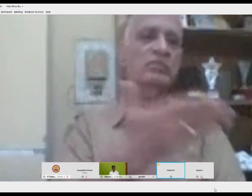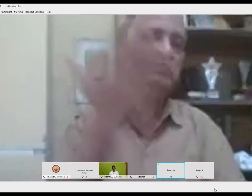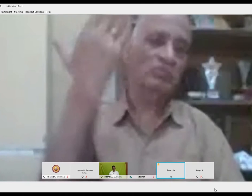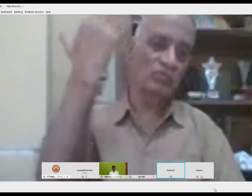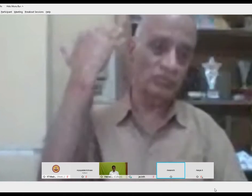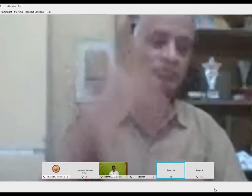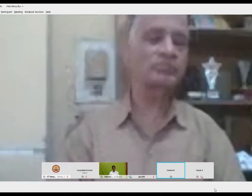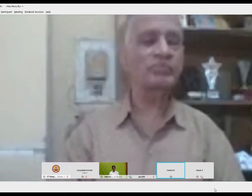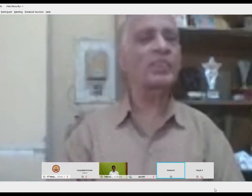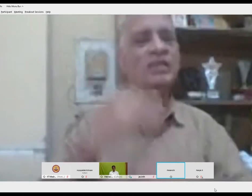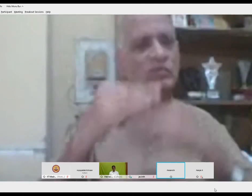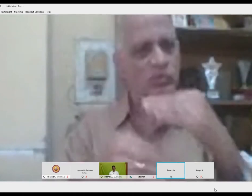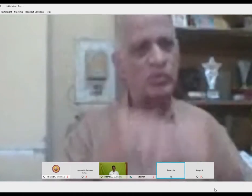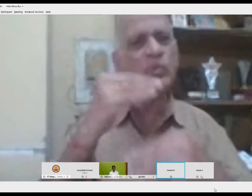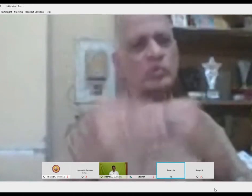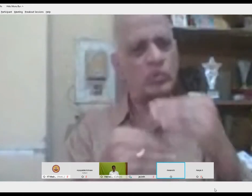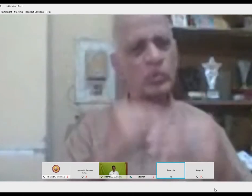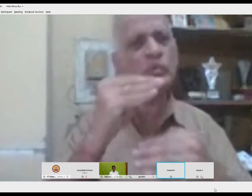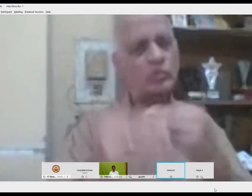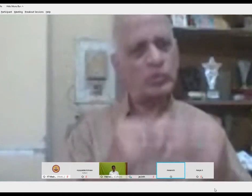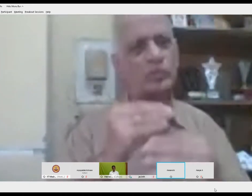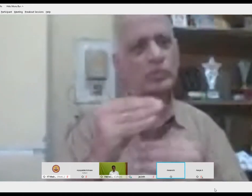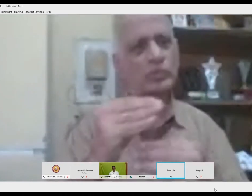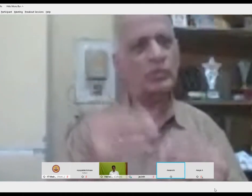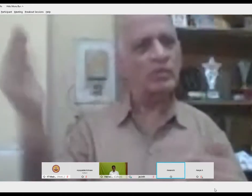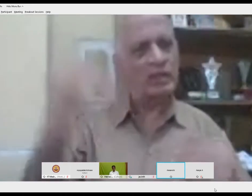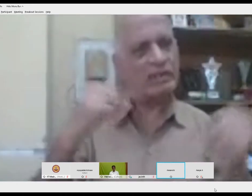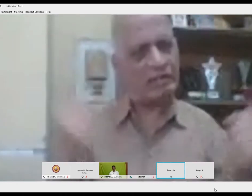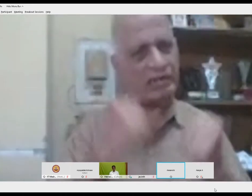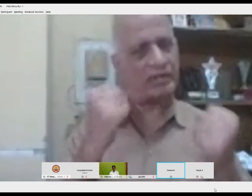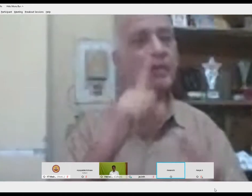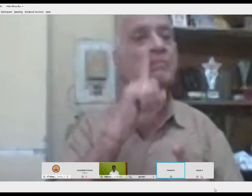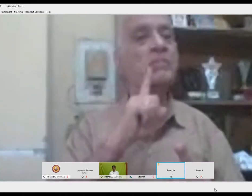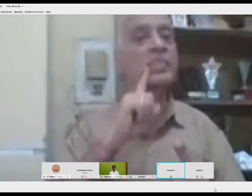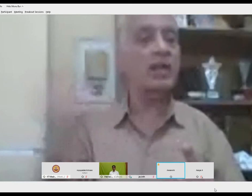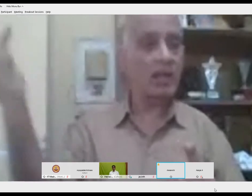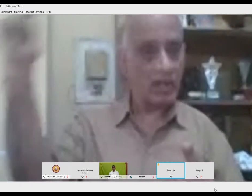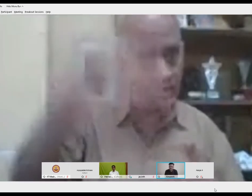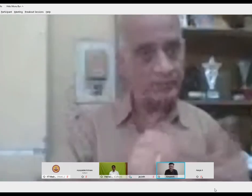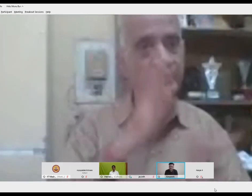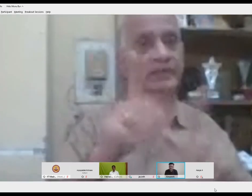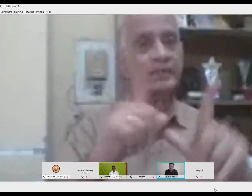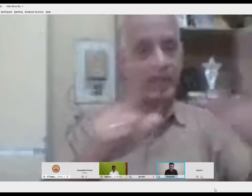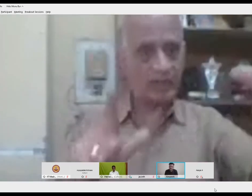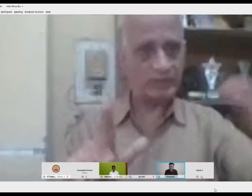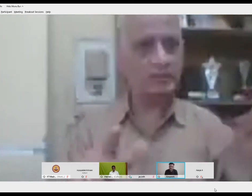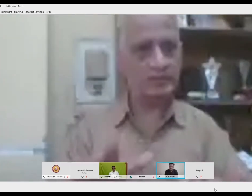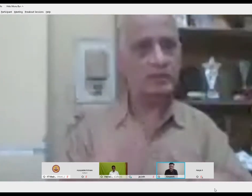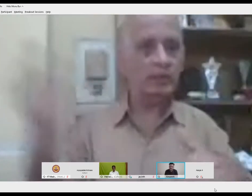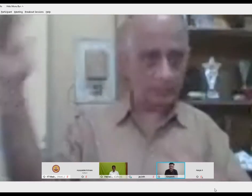but previously sign language was not allowed to be used in schools so we had to